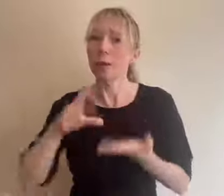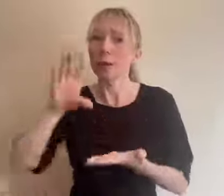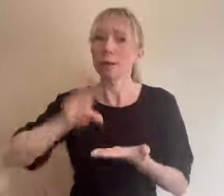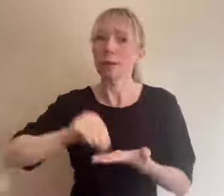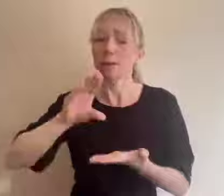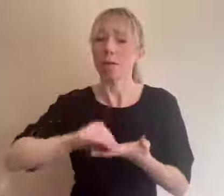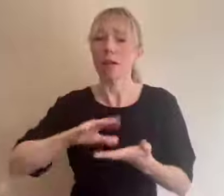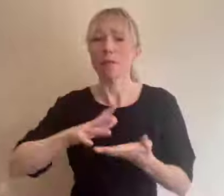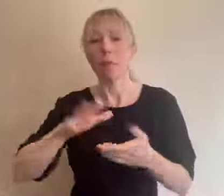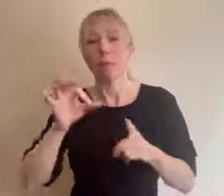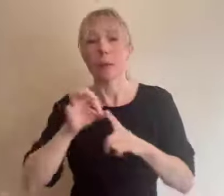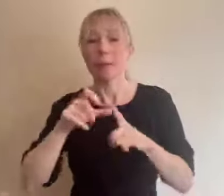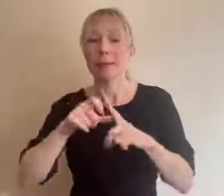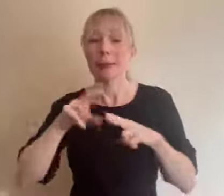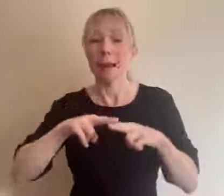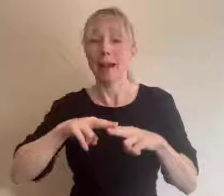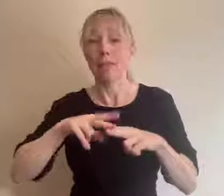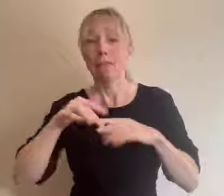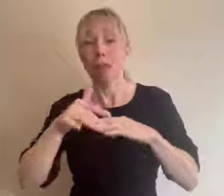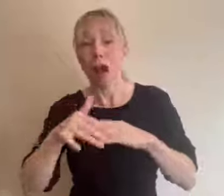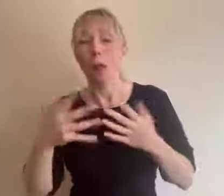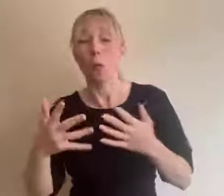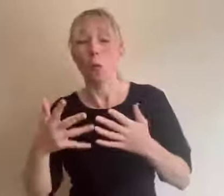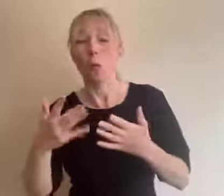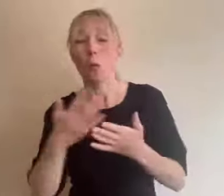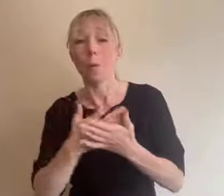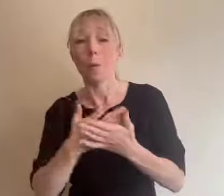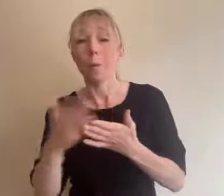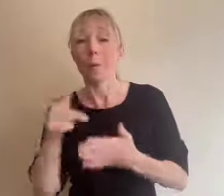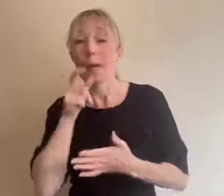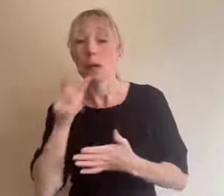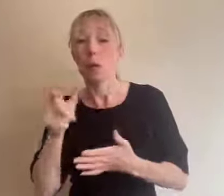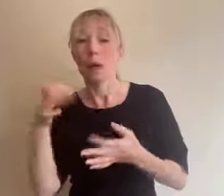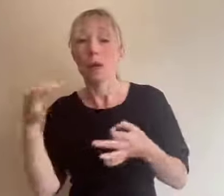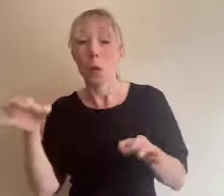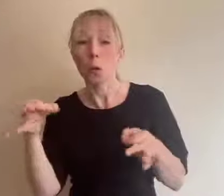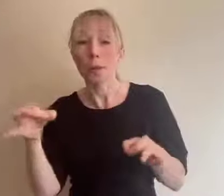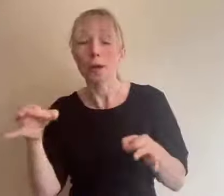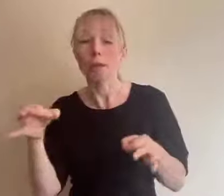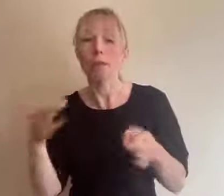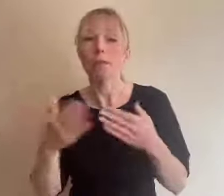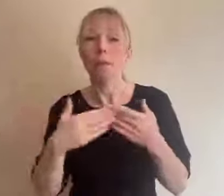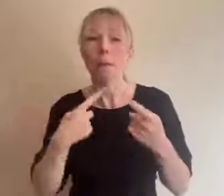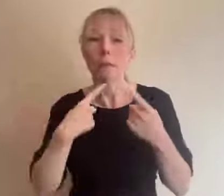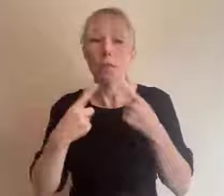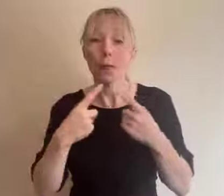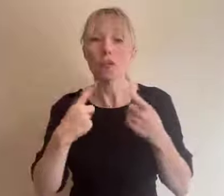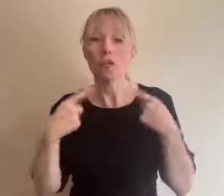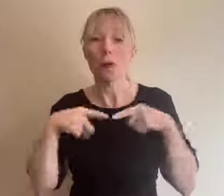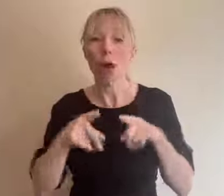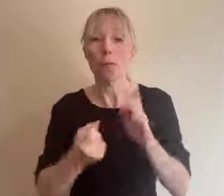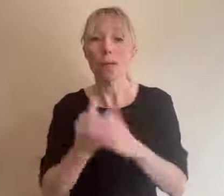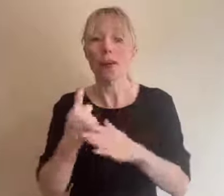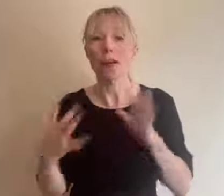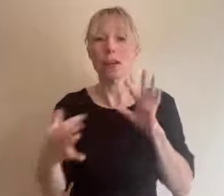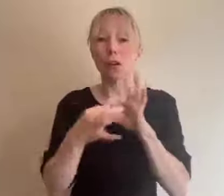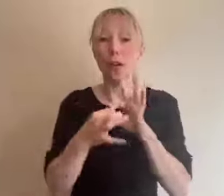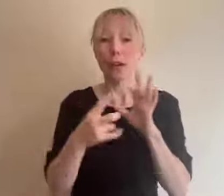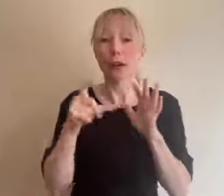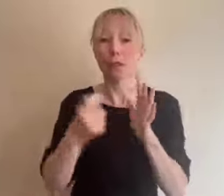file or a plain word document for more information on hybrid events contact crypticarts at contact